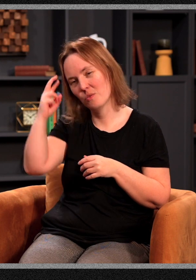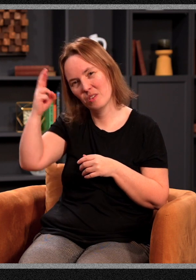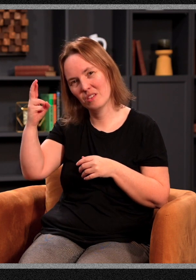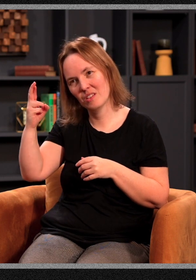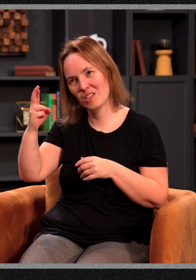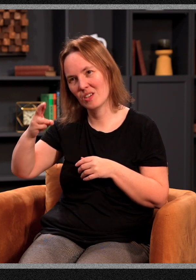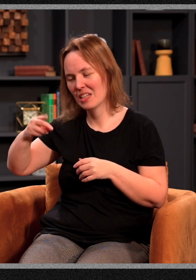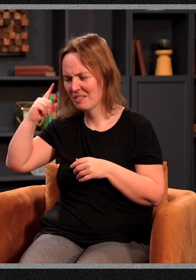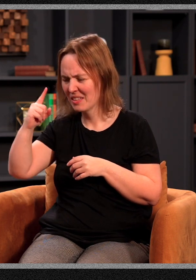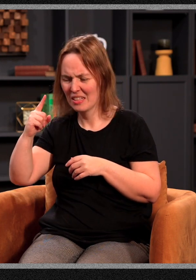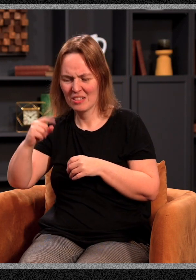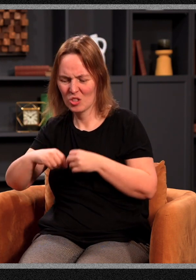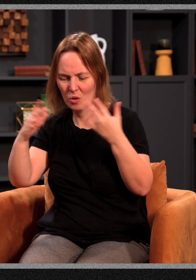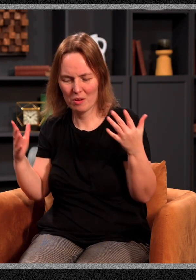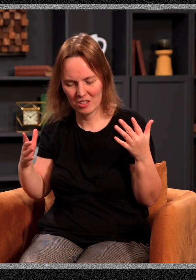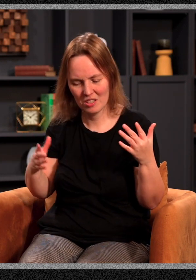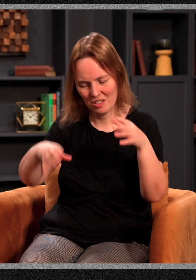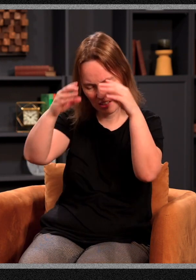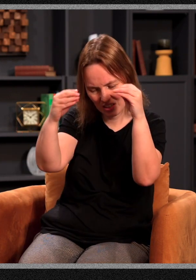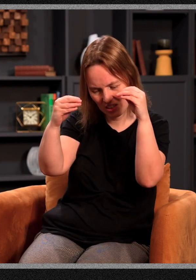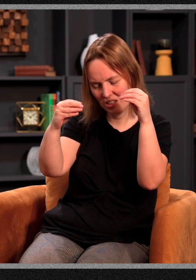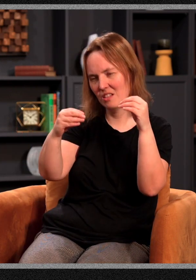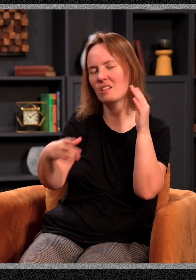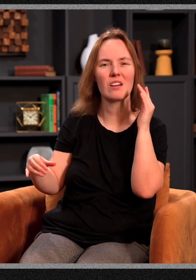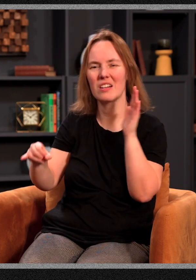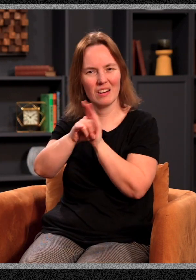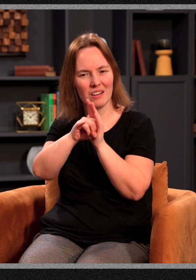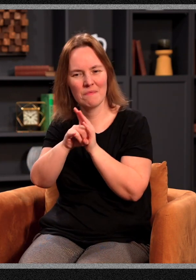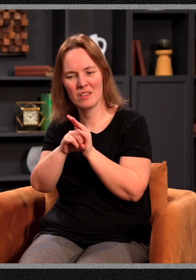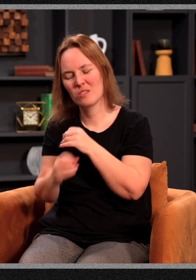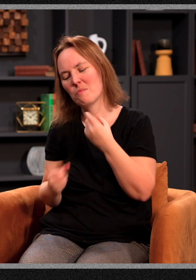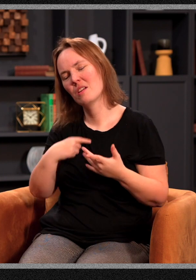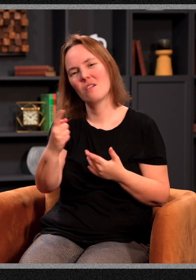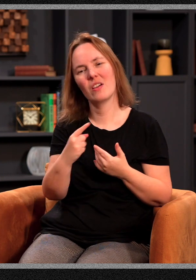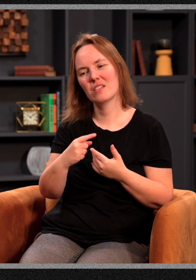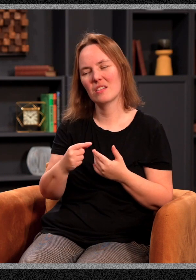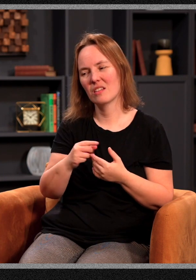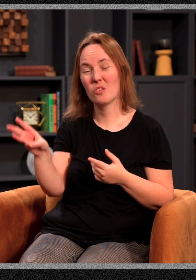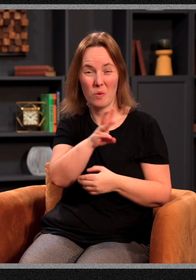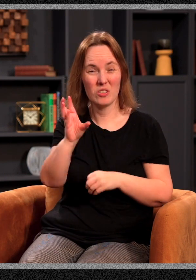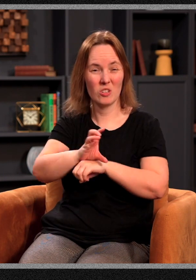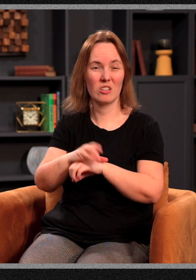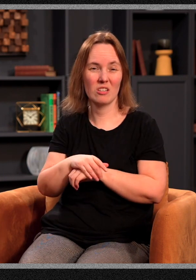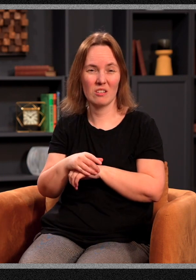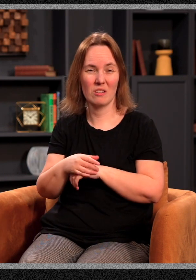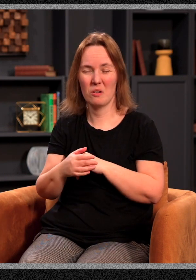so much of this last decade teachings on our identity is because for so many of us, at least in the Western church, we really don't